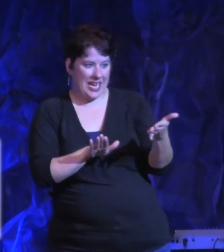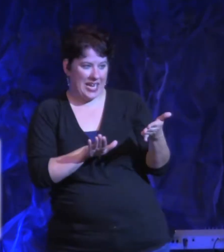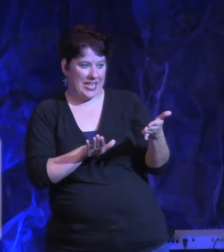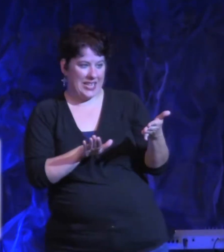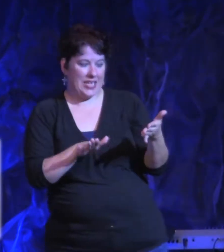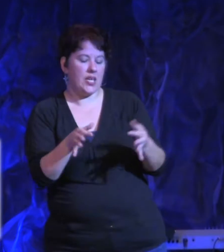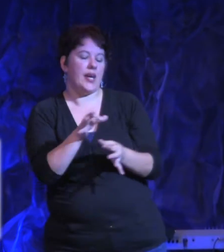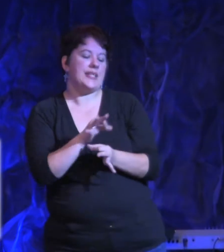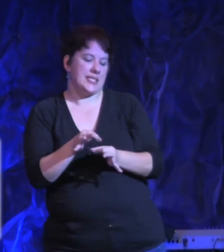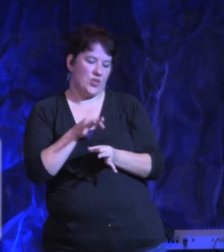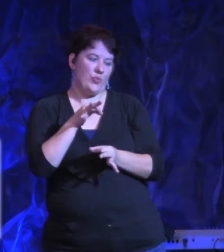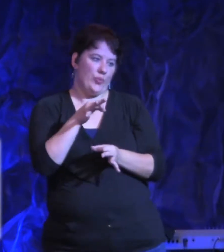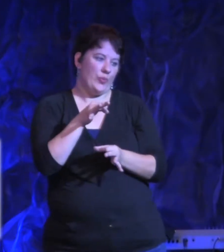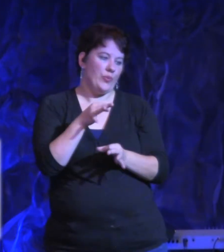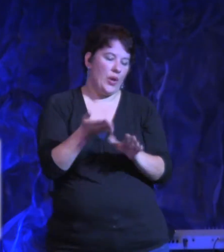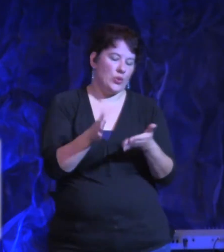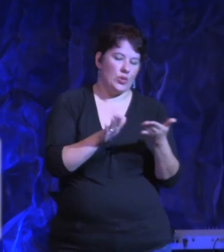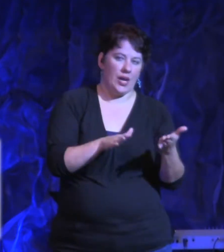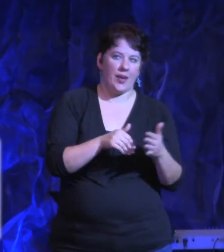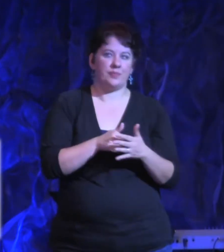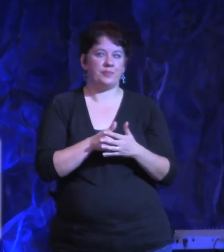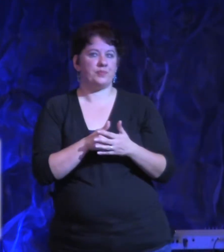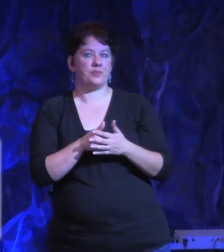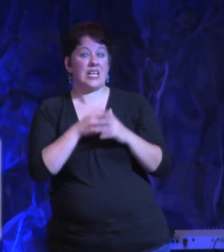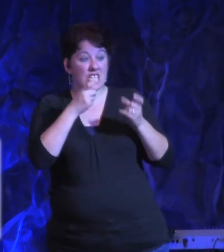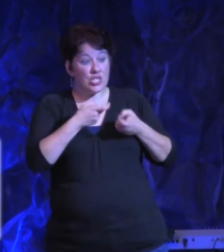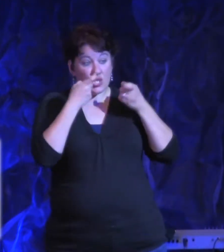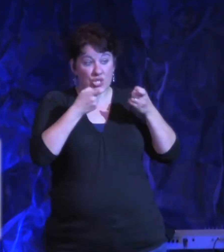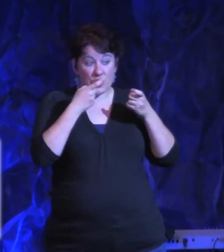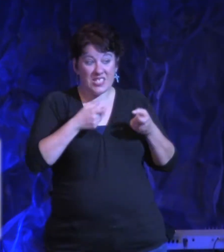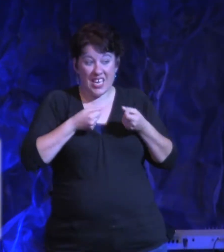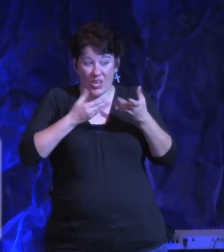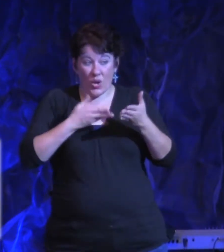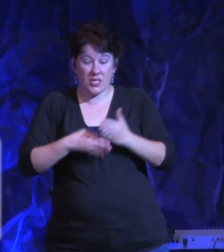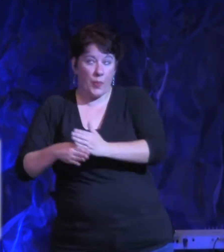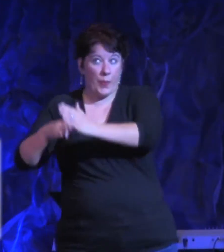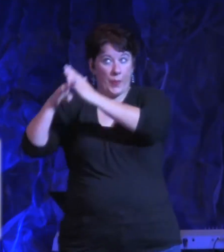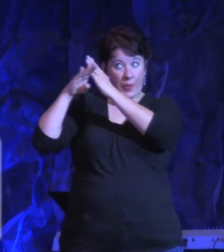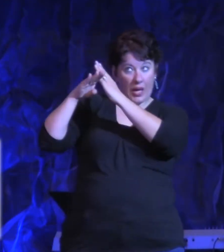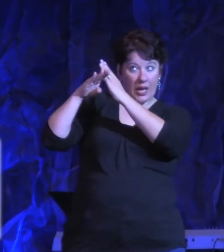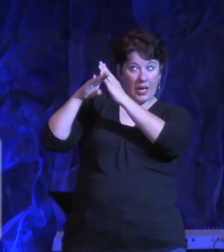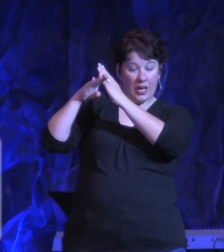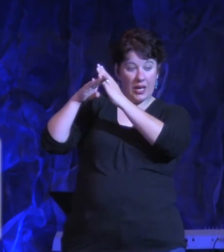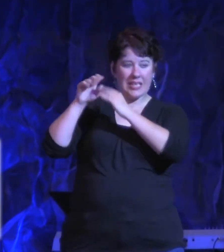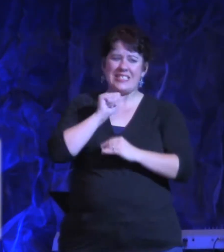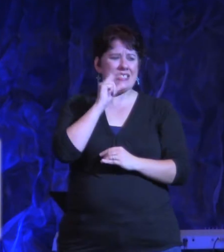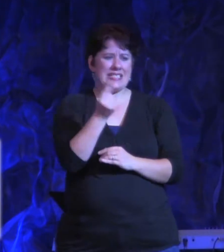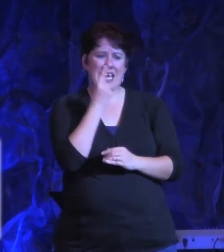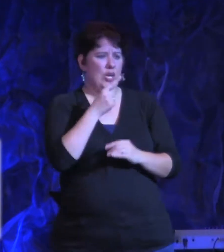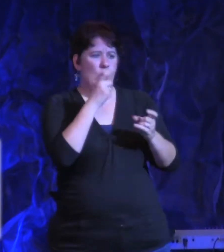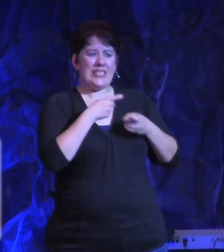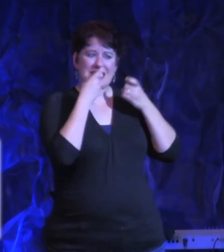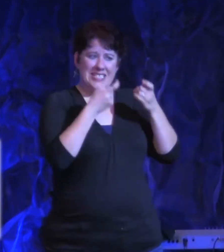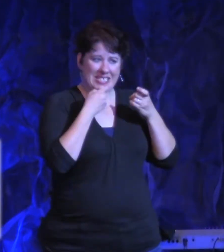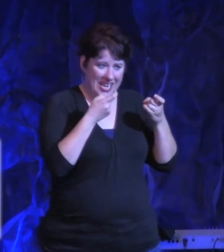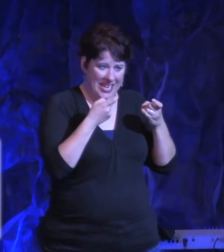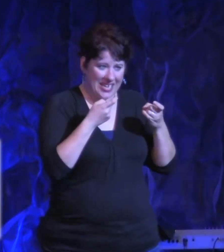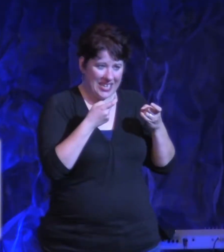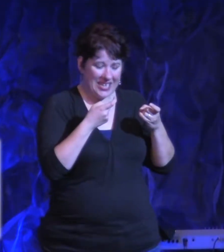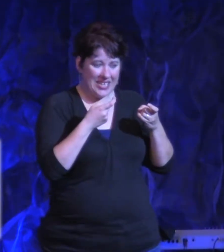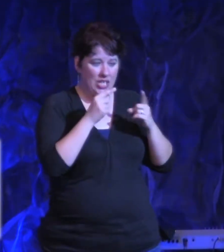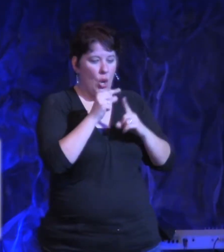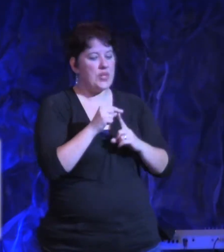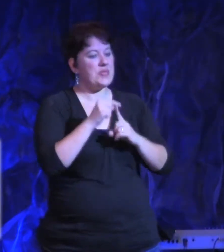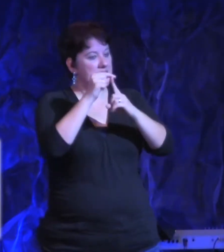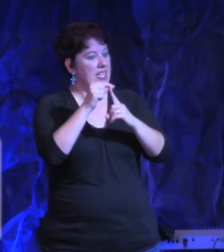not, sin can be blocking our way spiritually. And so, it's not just sin, but it's unconfessed sin. Because the reality is we're all going to